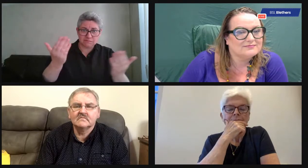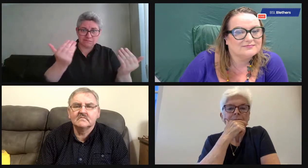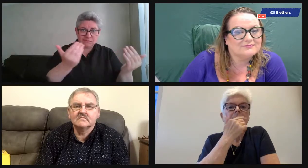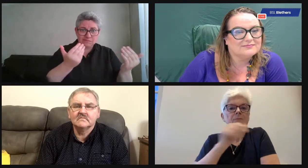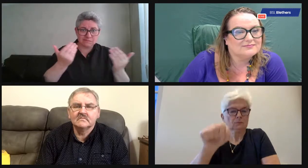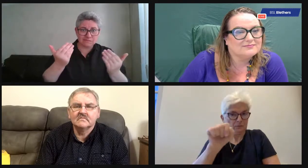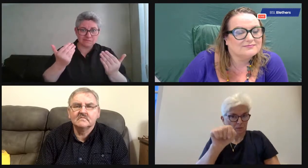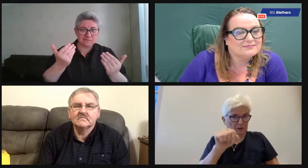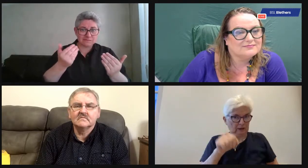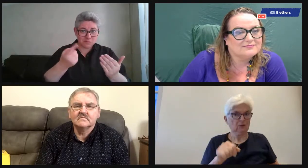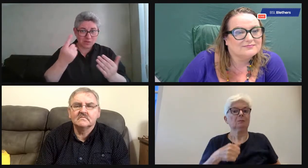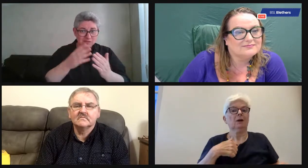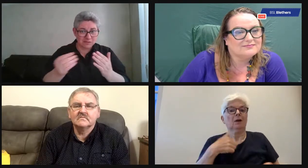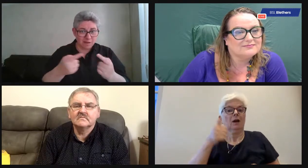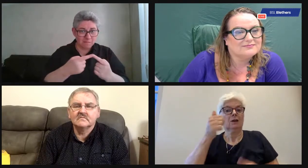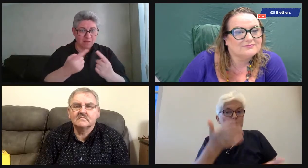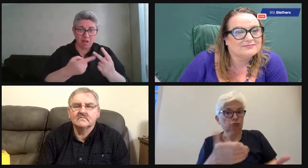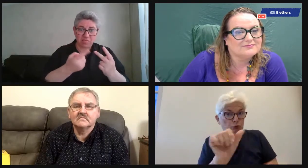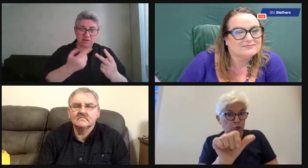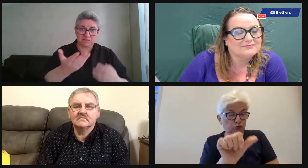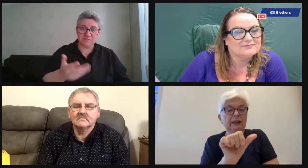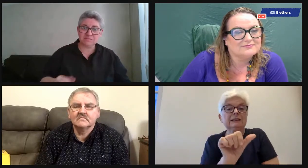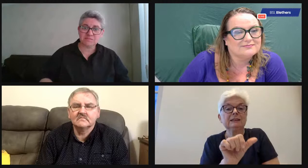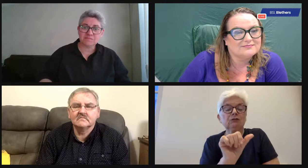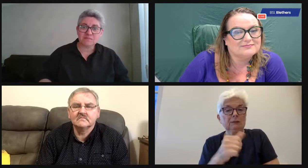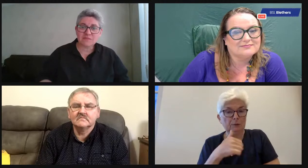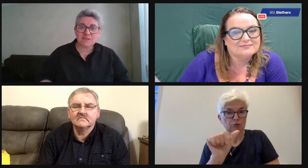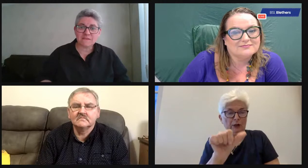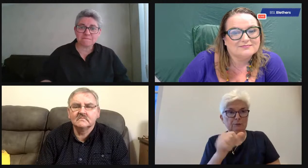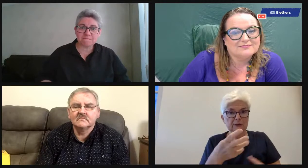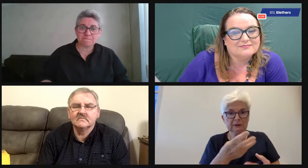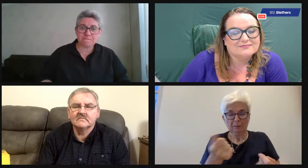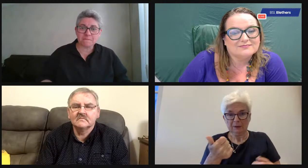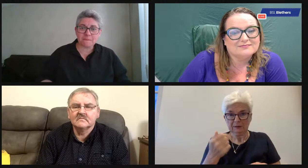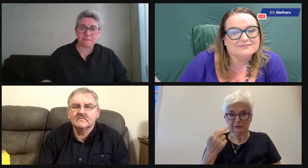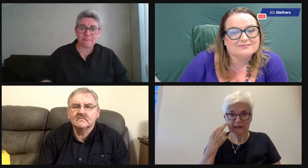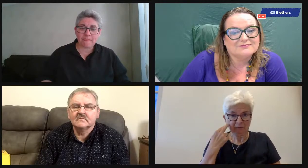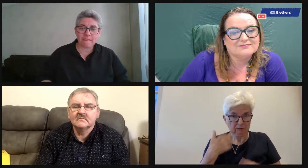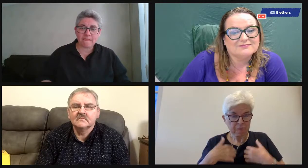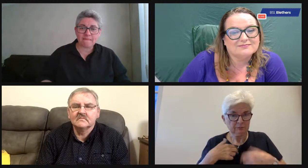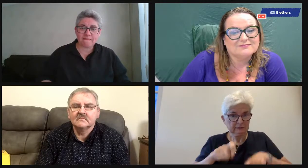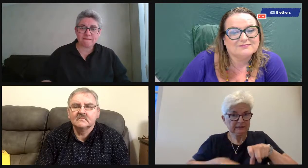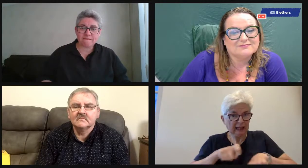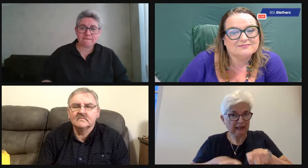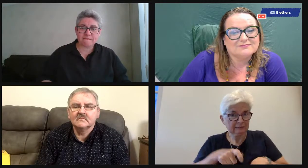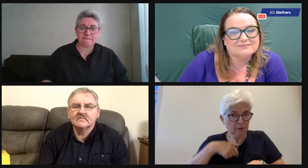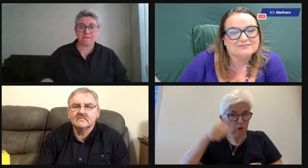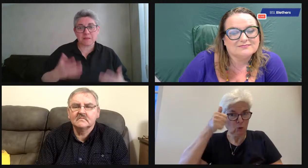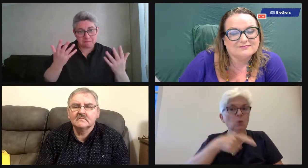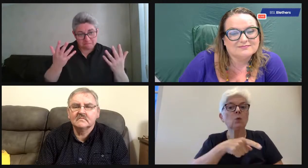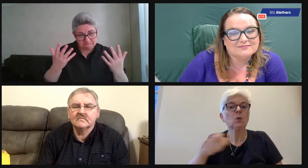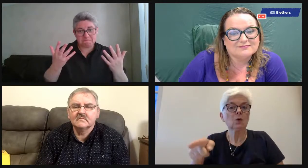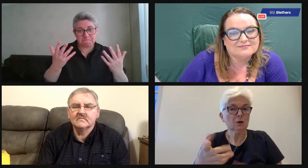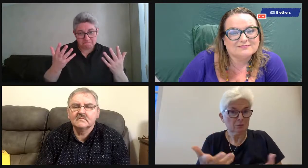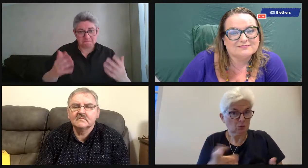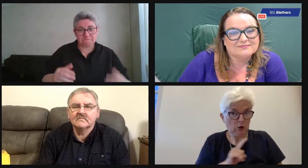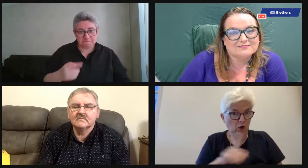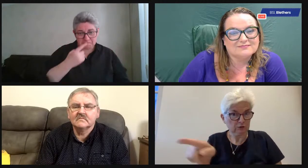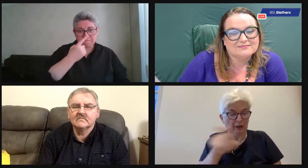volunteers for that. Well, possibly so. Absolutely. Yeah, yeah. Yeah, absolutely. You know, and if you're a deaf person and you're